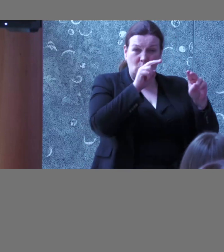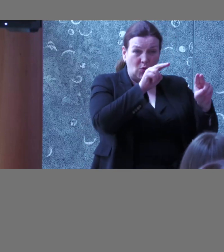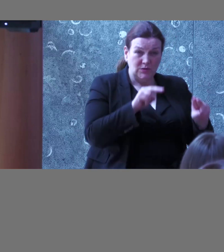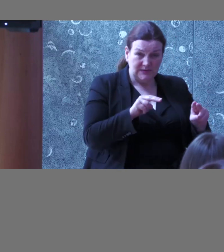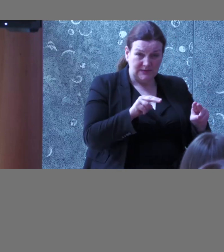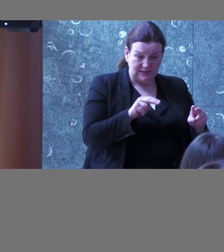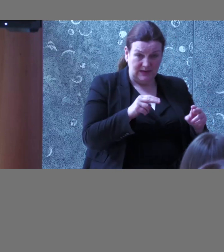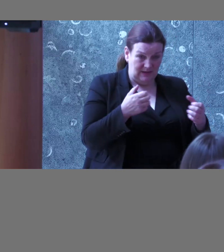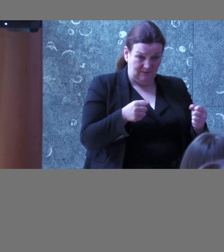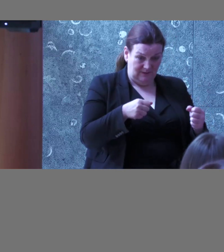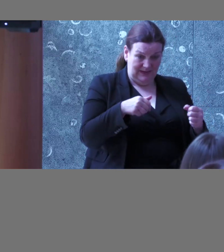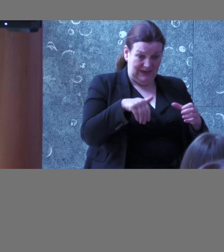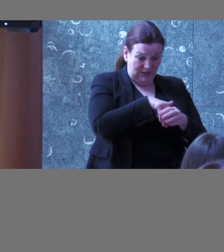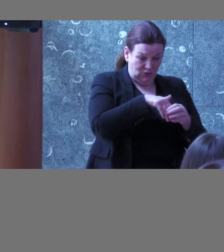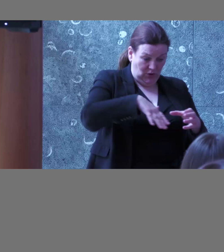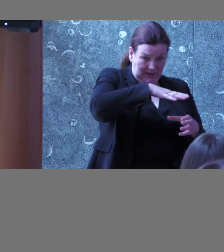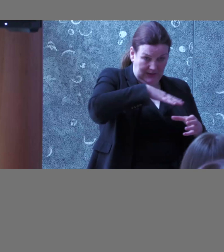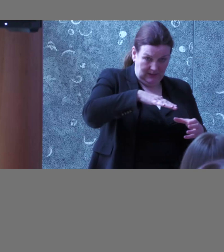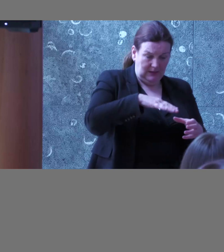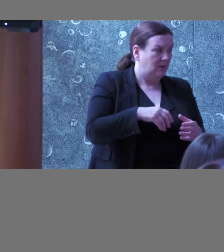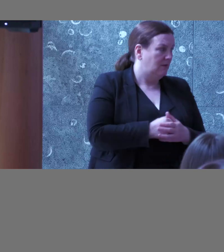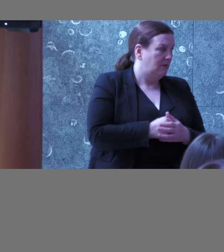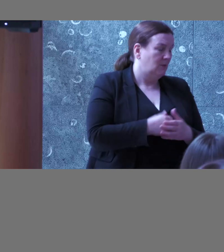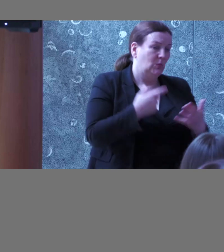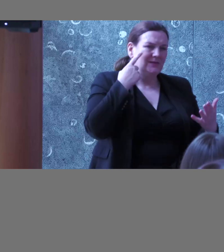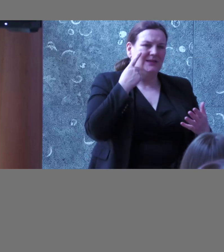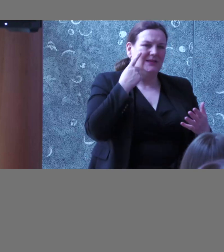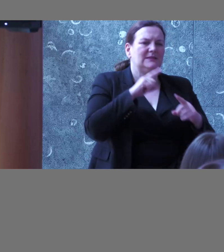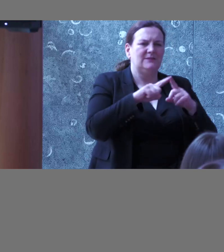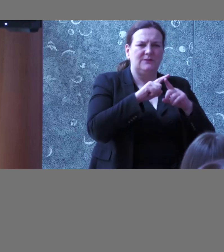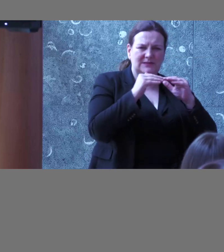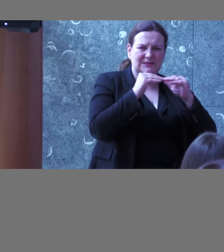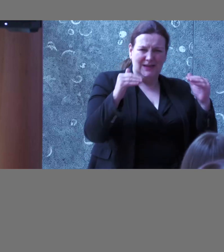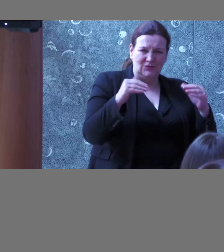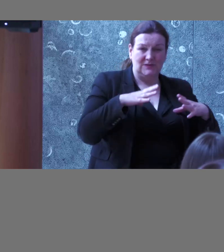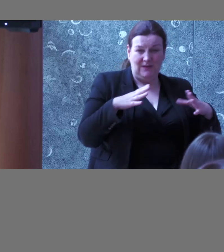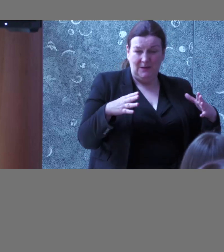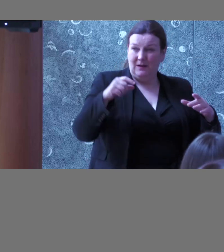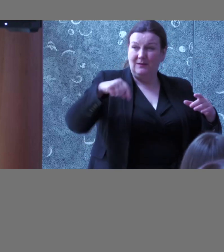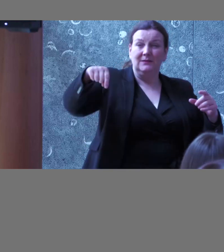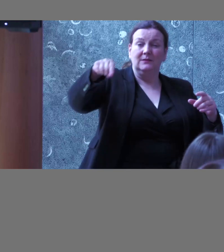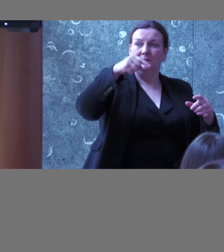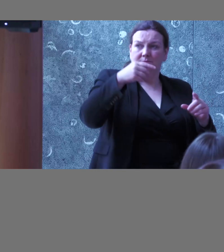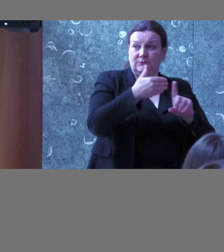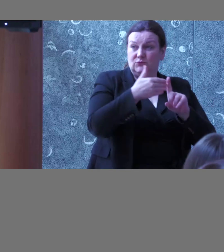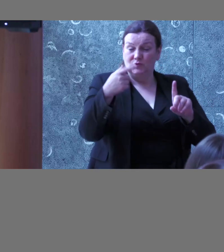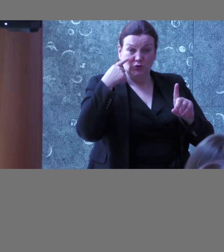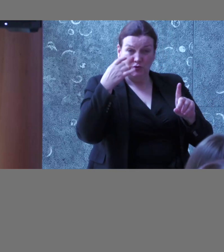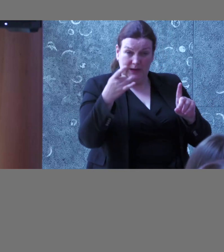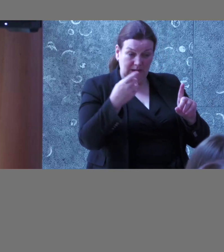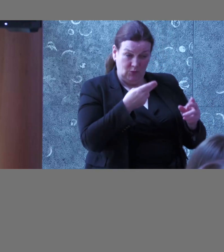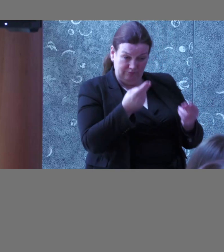we might carry out internally, we're looking obviously against the different standards that are available, but we also have great internal